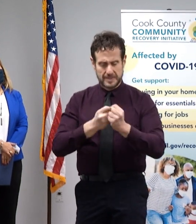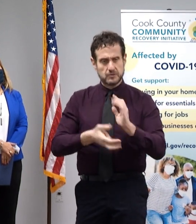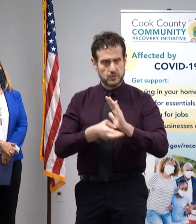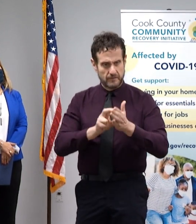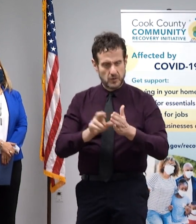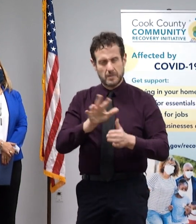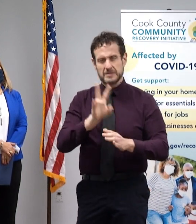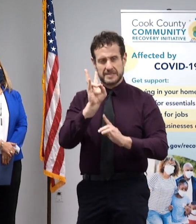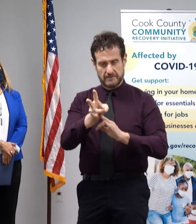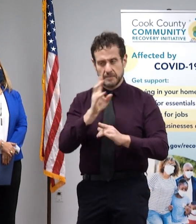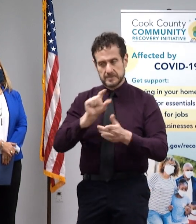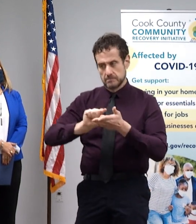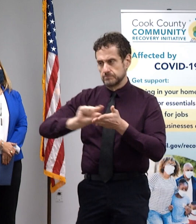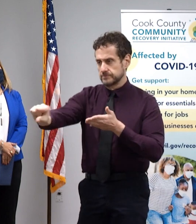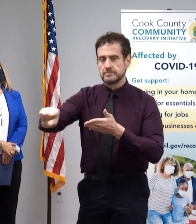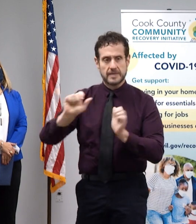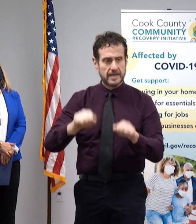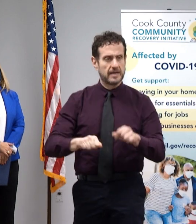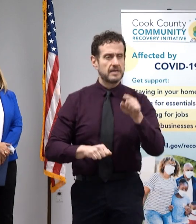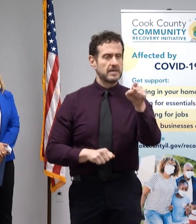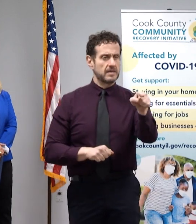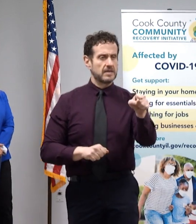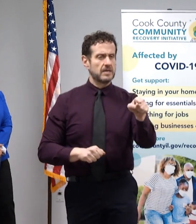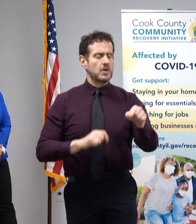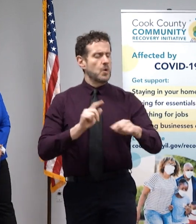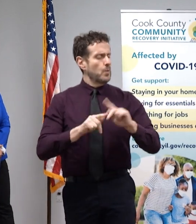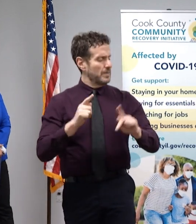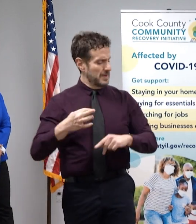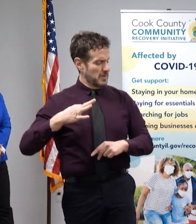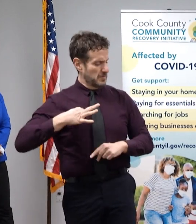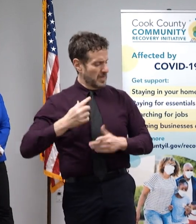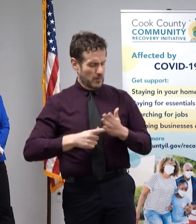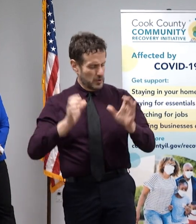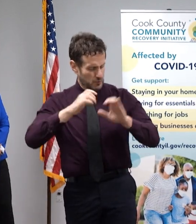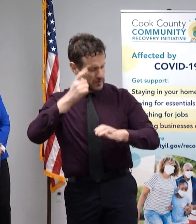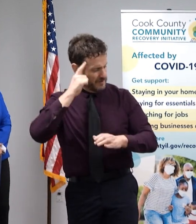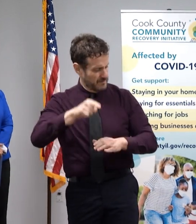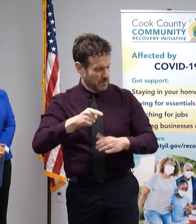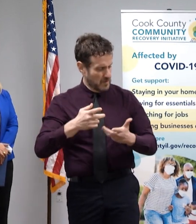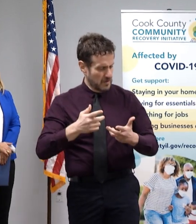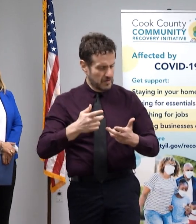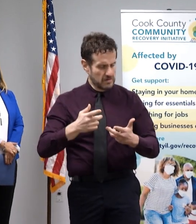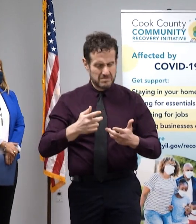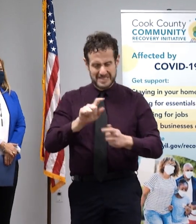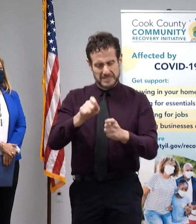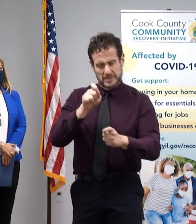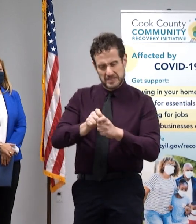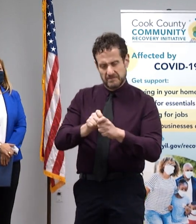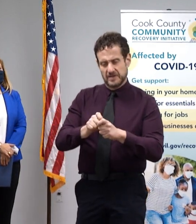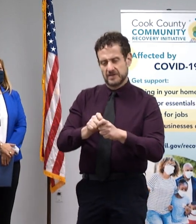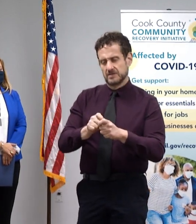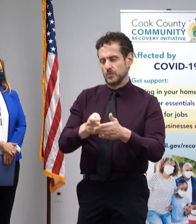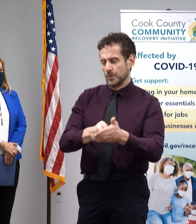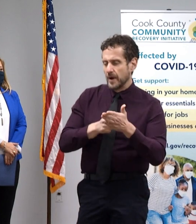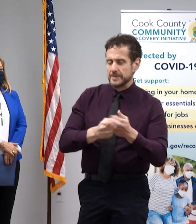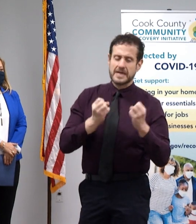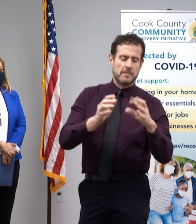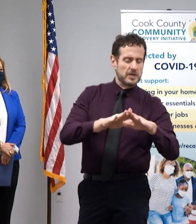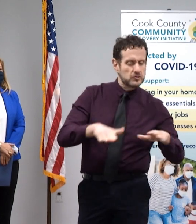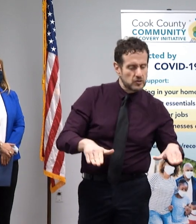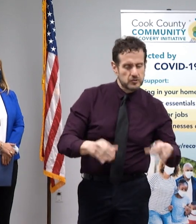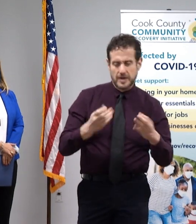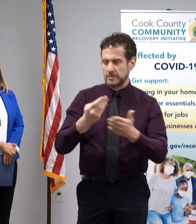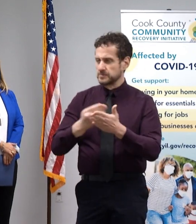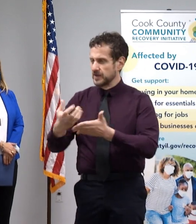application. What are you looking for when people are applying? Is there a certain household, for example, double cousin or anything like that that you're looking